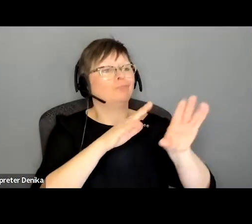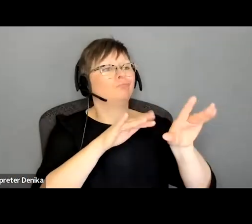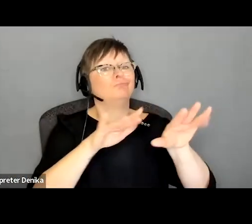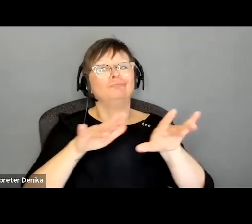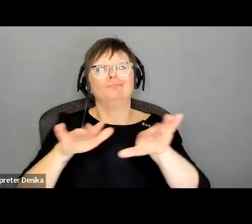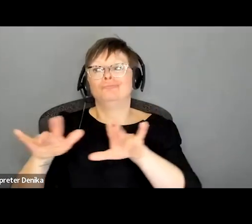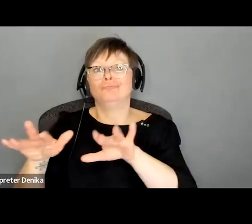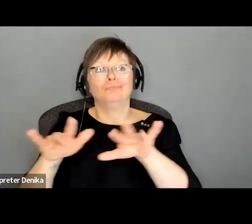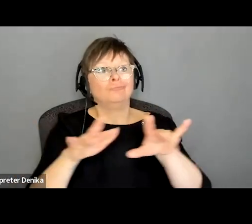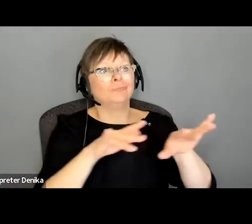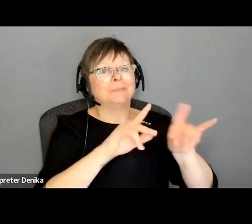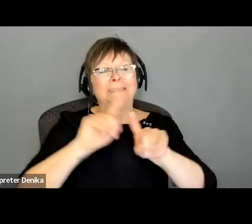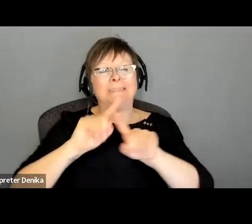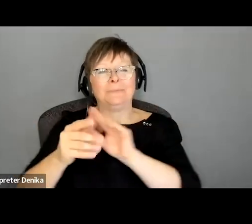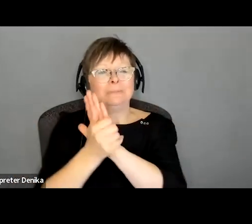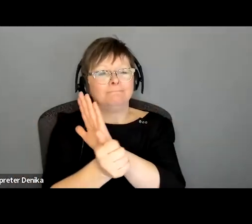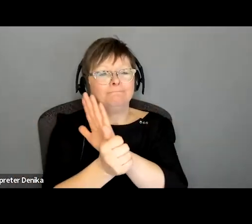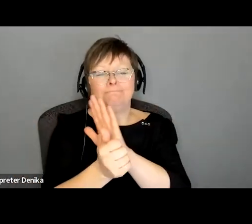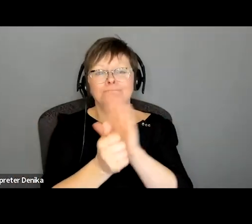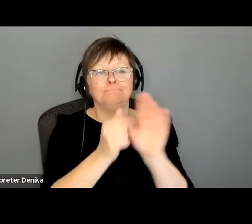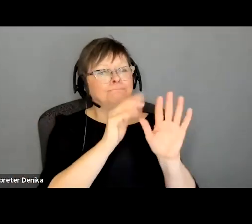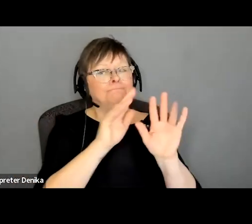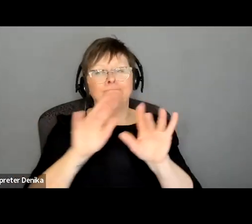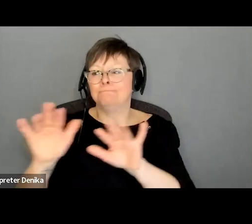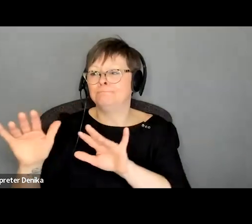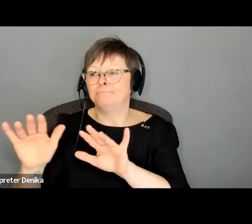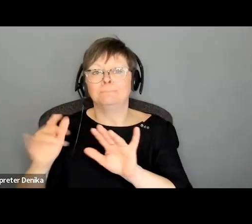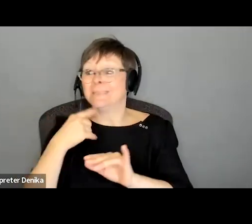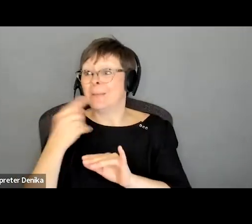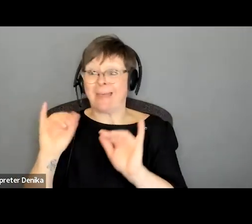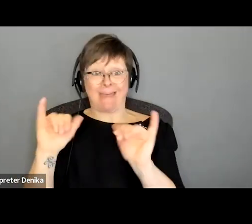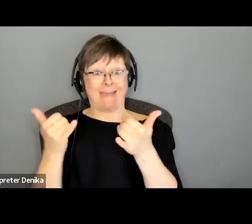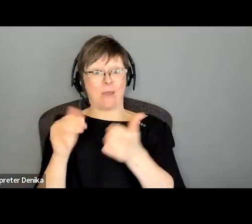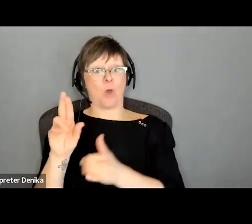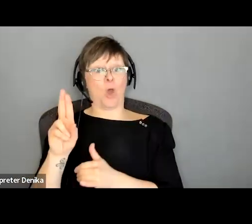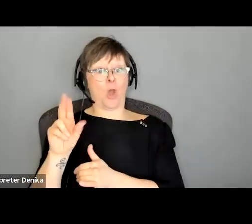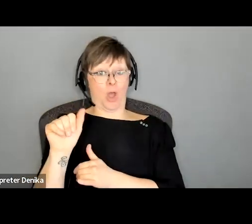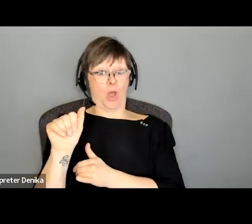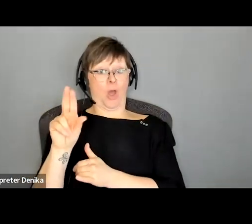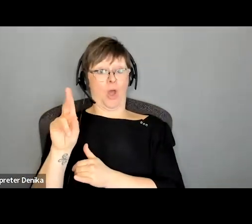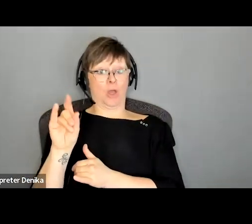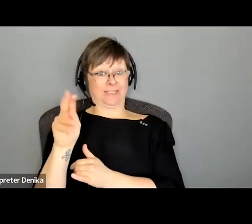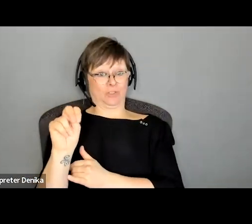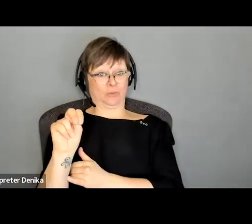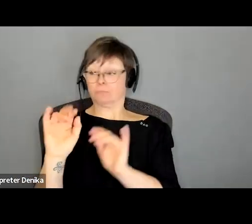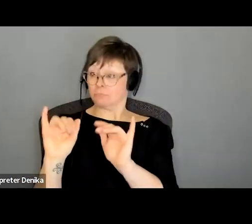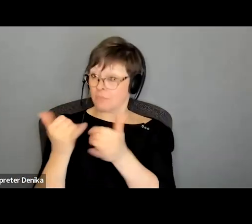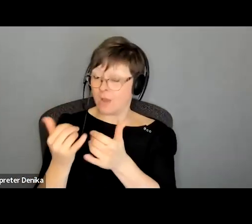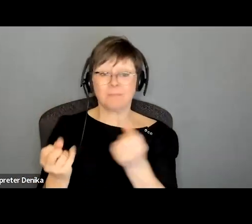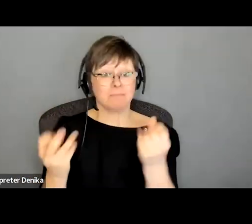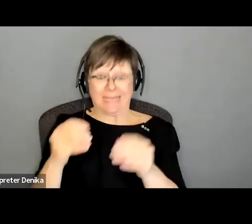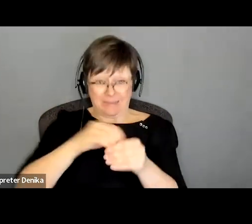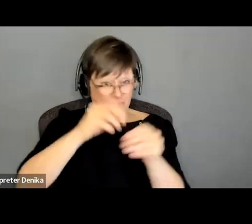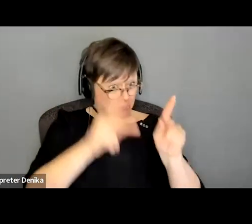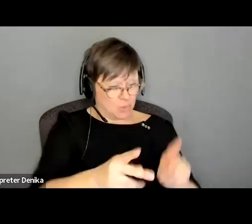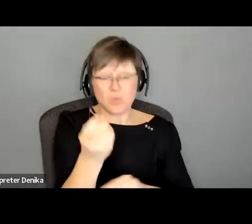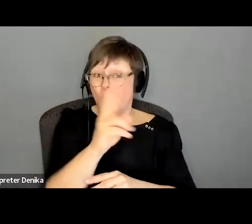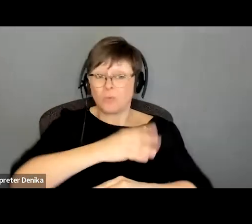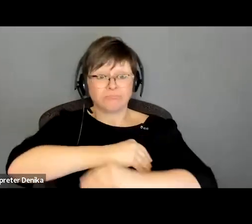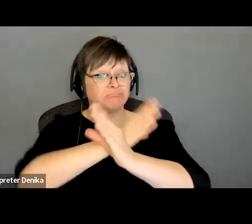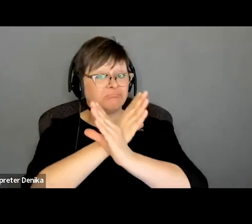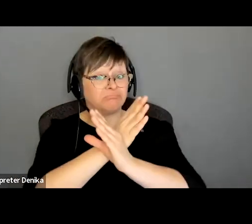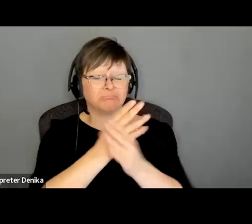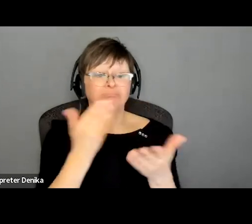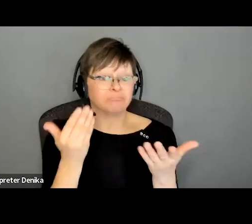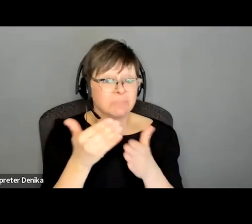we call all the talent uh tell them how to audition many were in person many were by tape even at that time because it's coast to